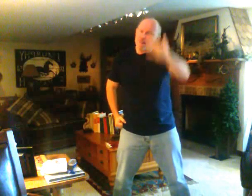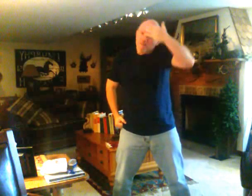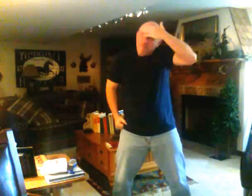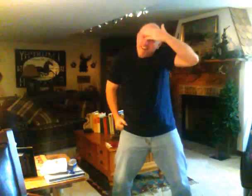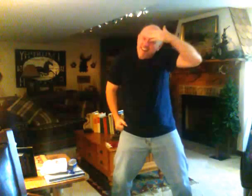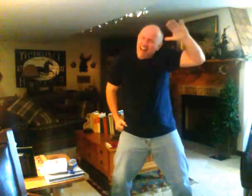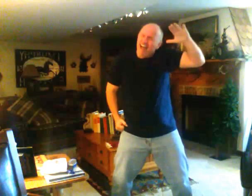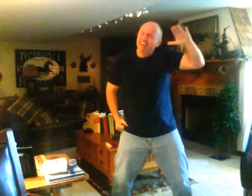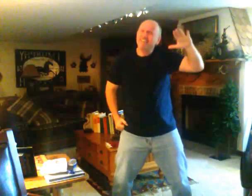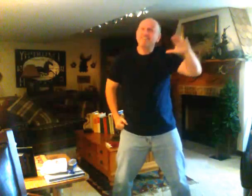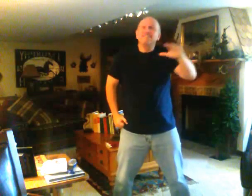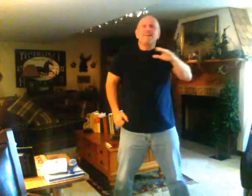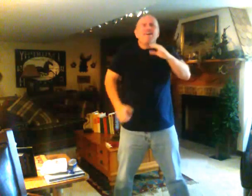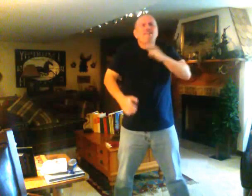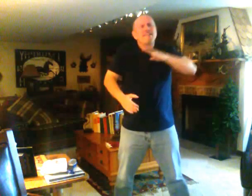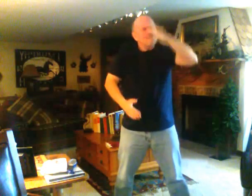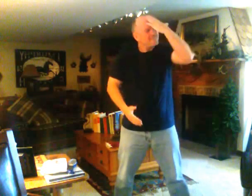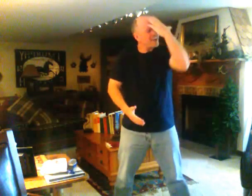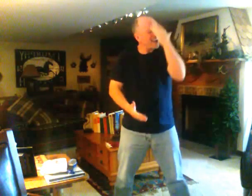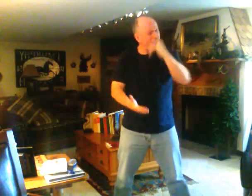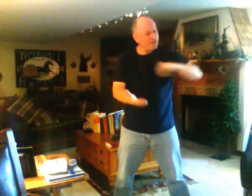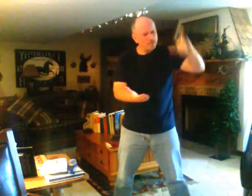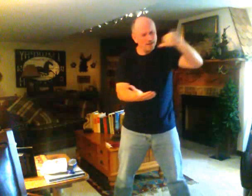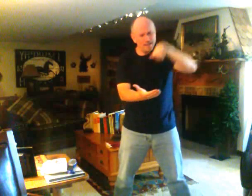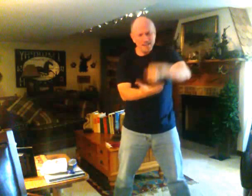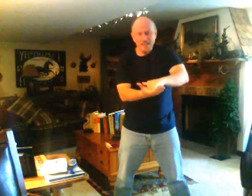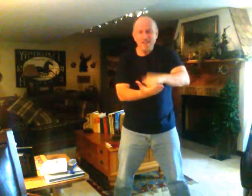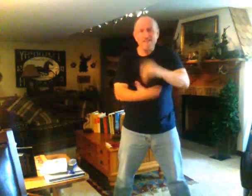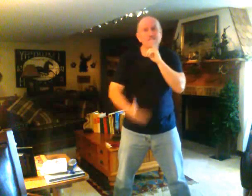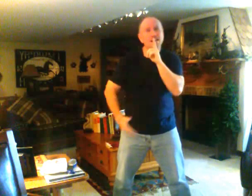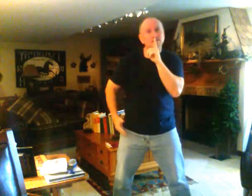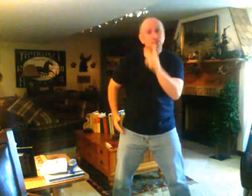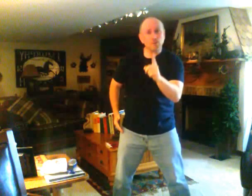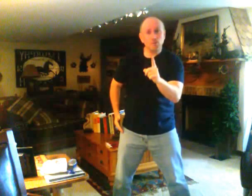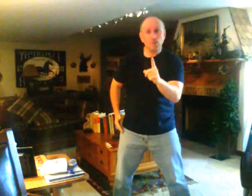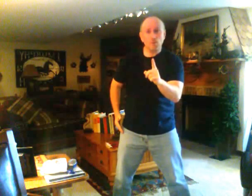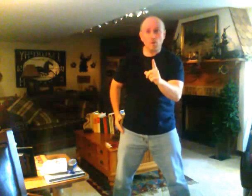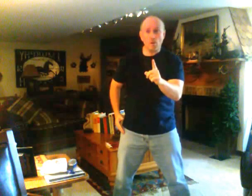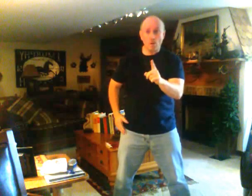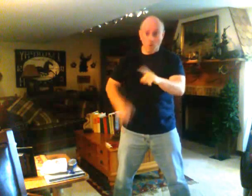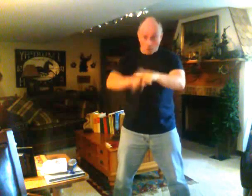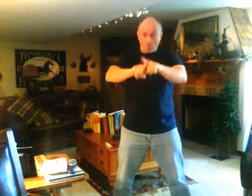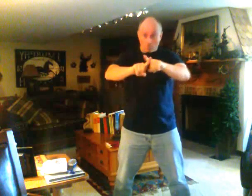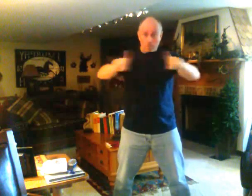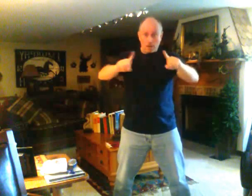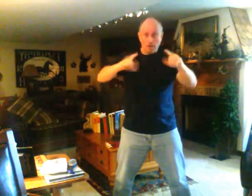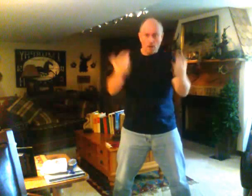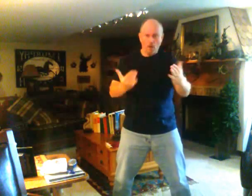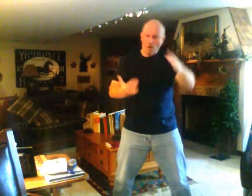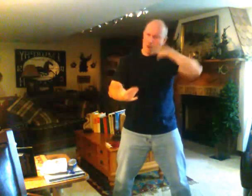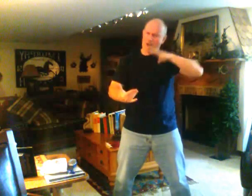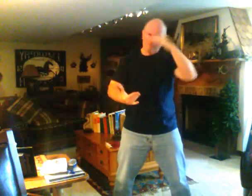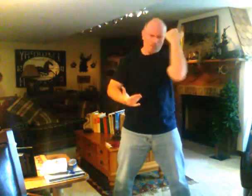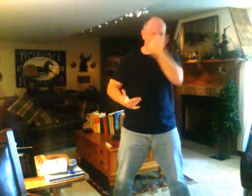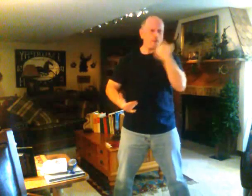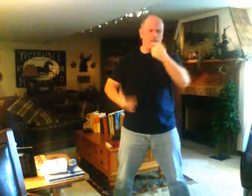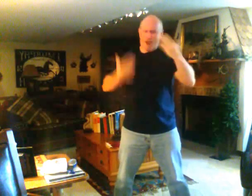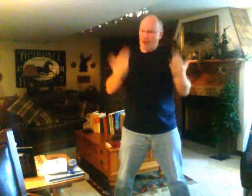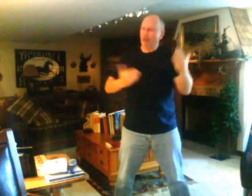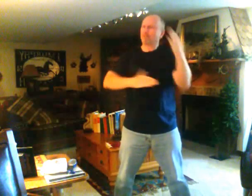well, I don't know if I believe that's true, but I know I'm who I am